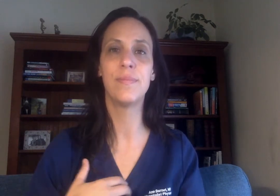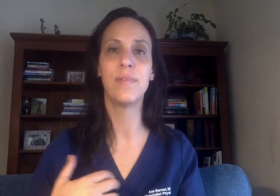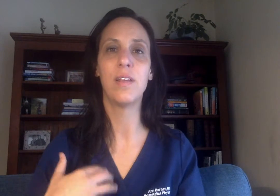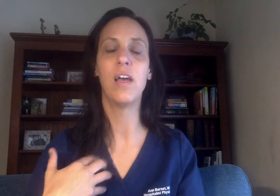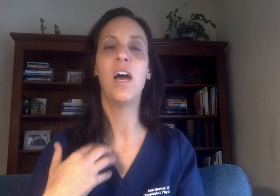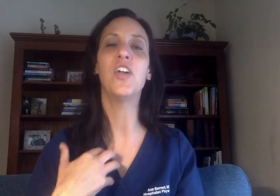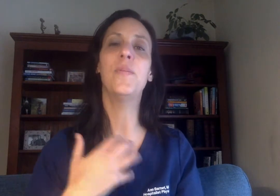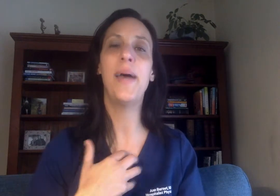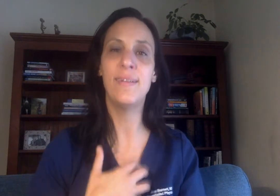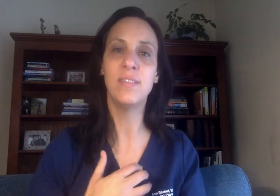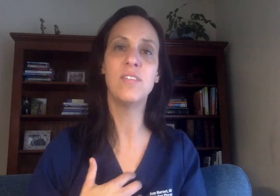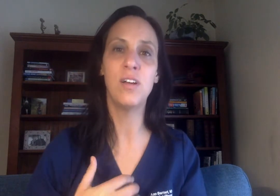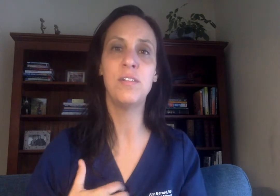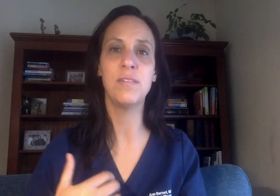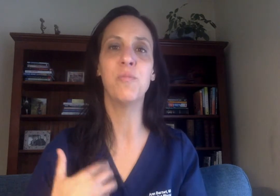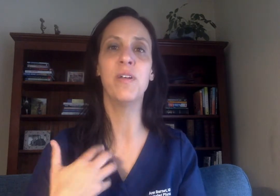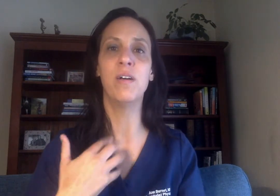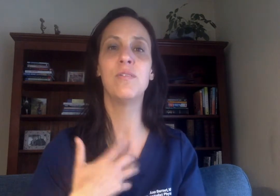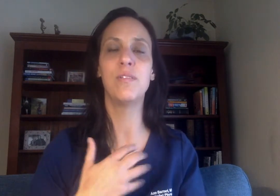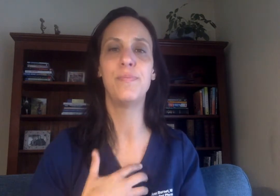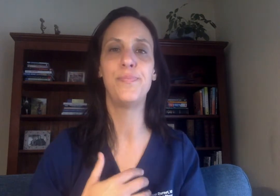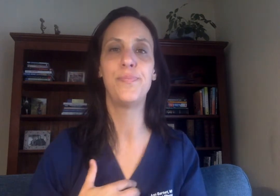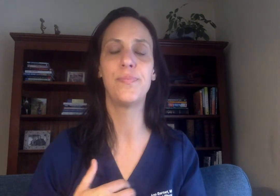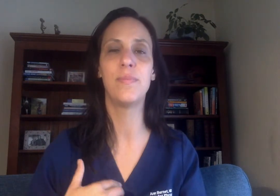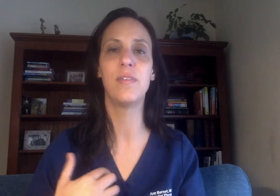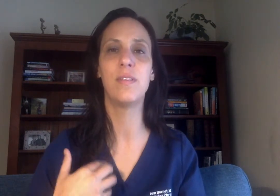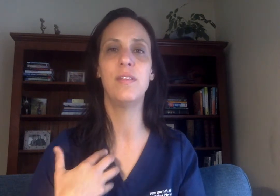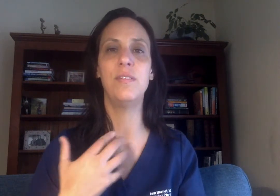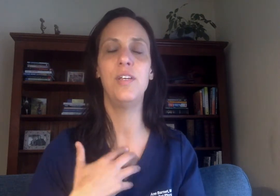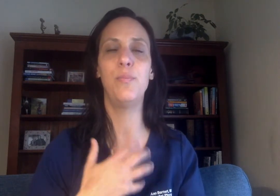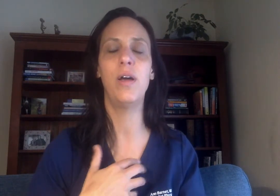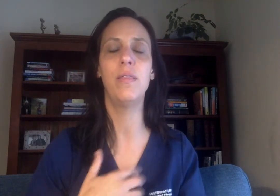I could pass this on to someone else. Deep breath.